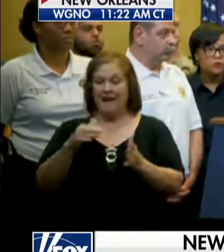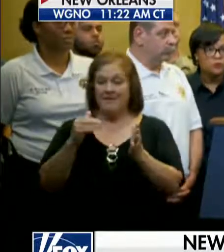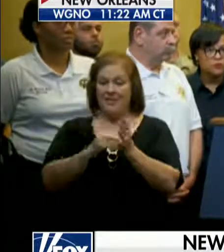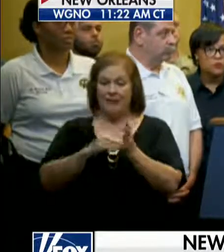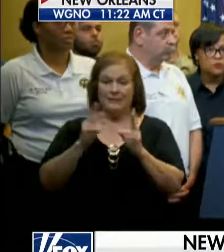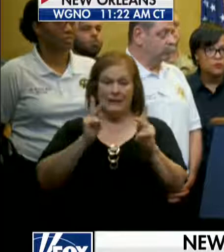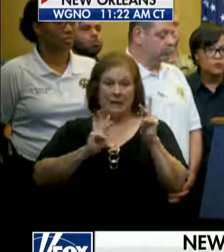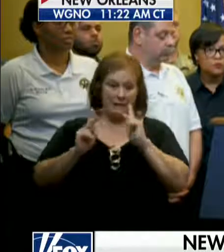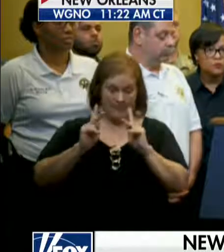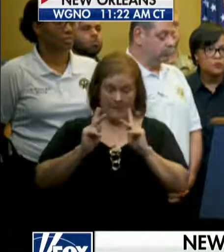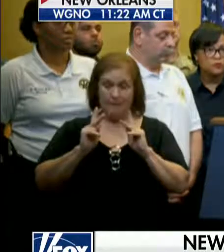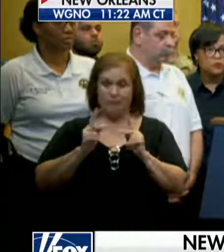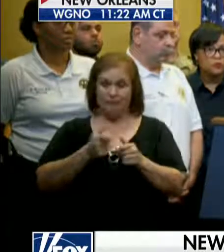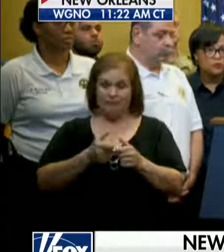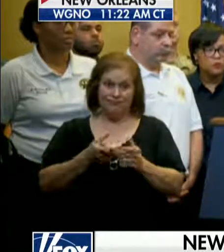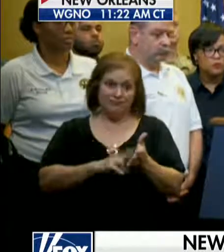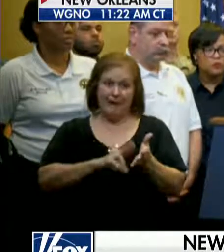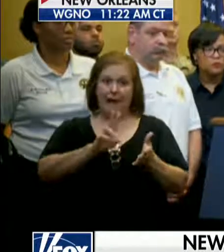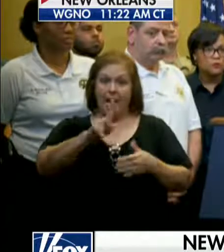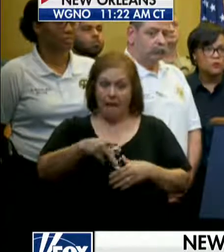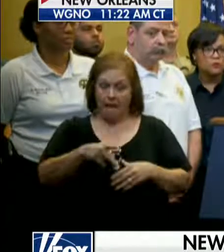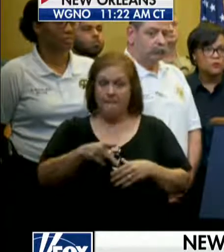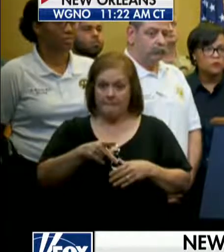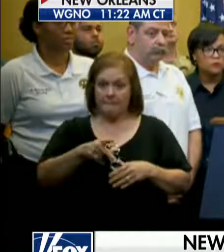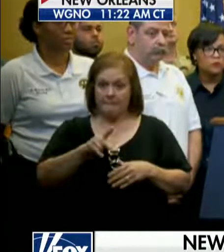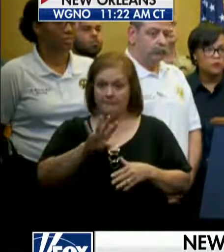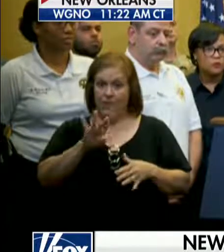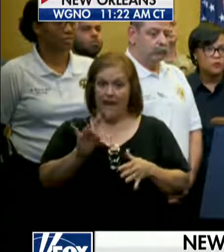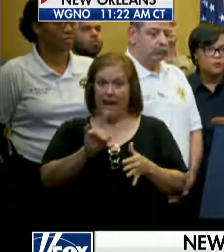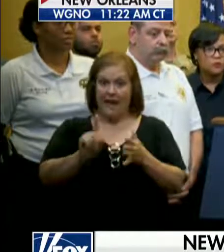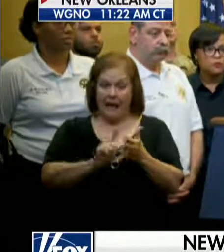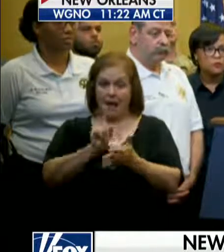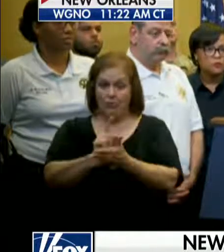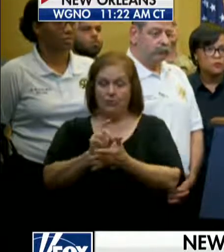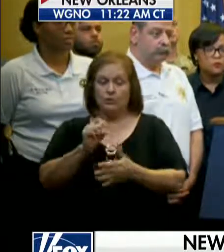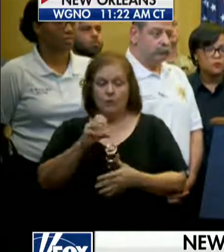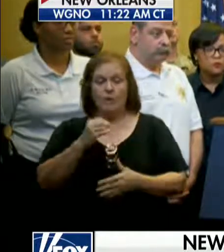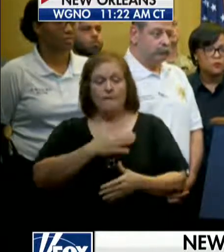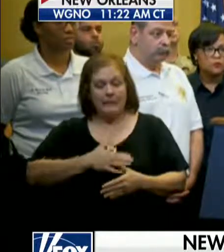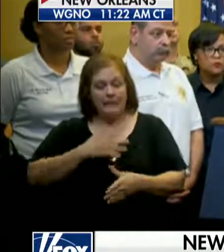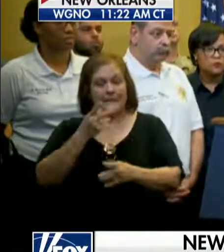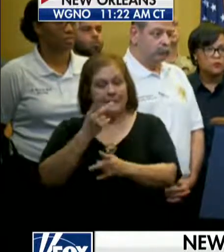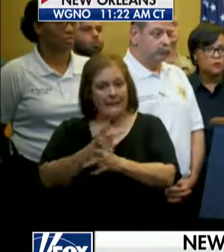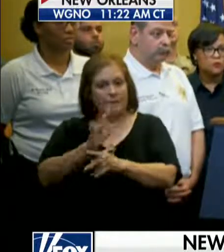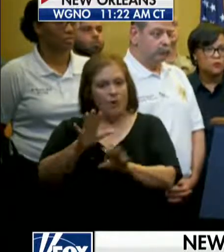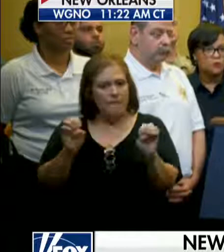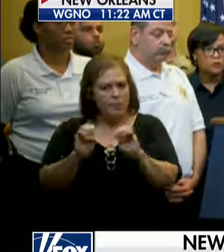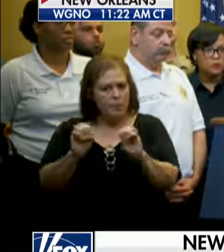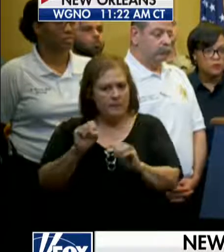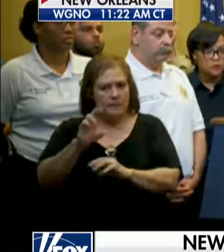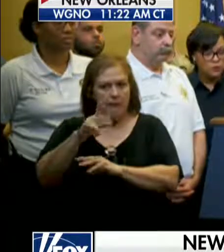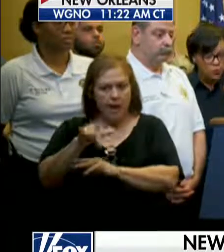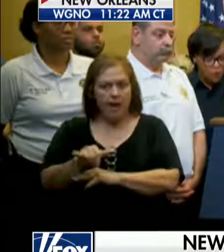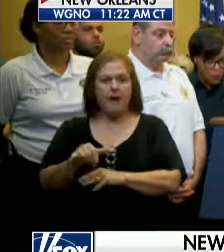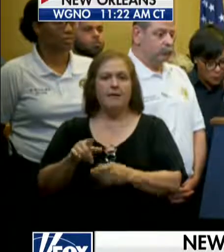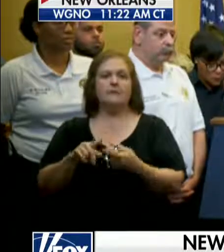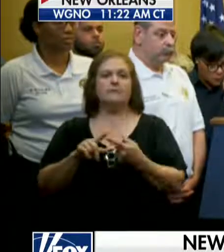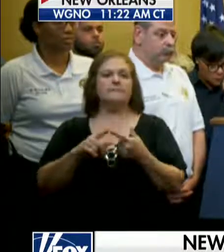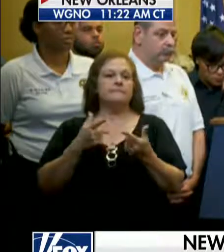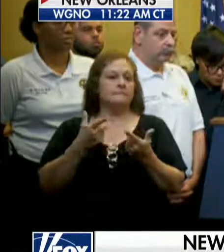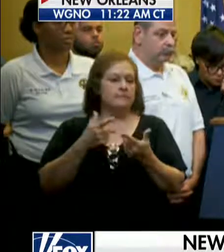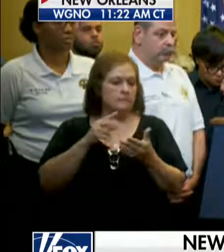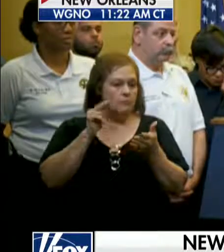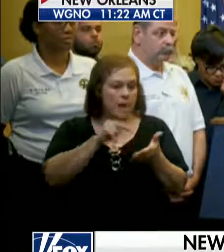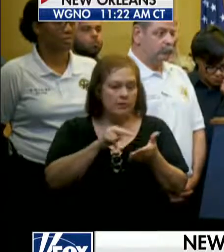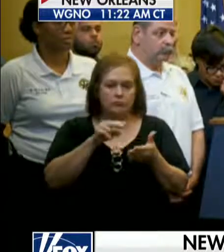in 48 hours, which is terrific. And, you know, continue with your emergency supplies and follow us on social media